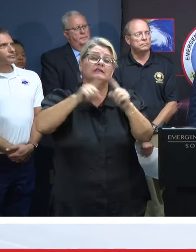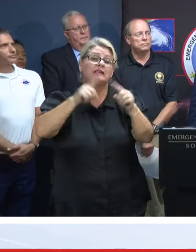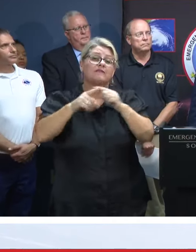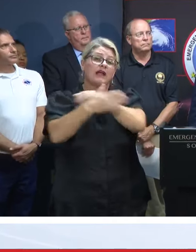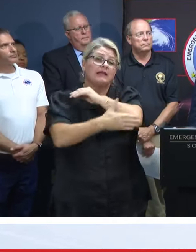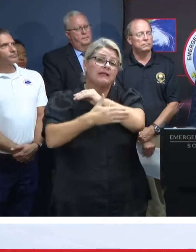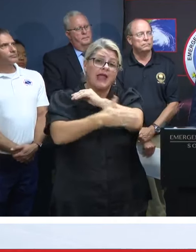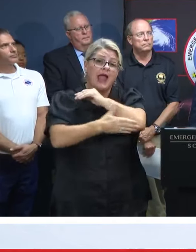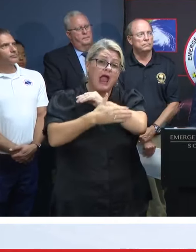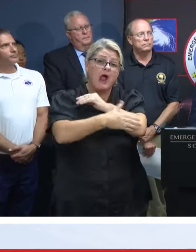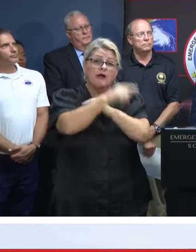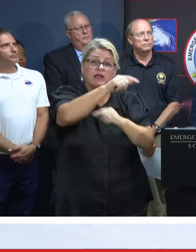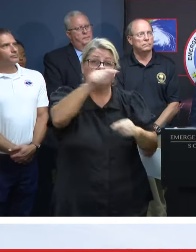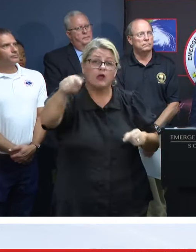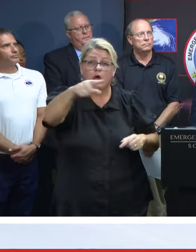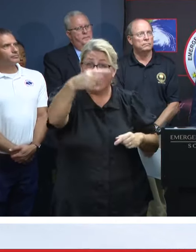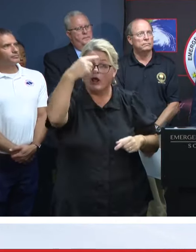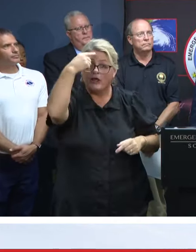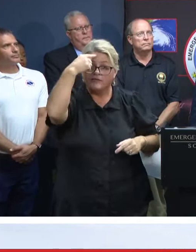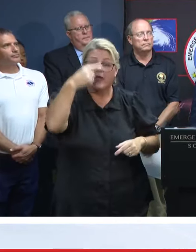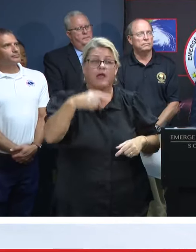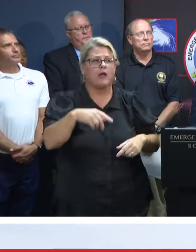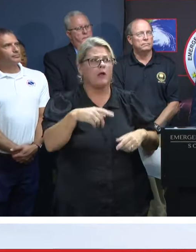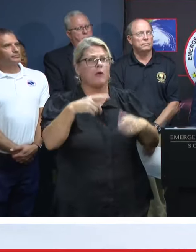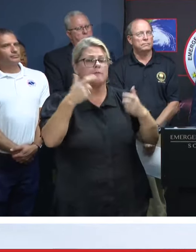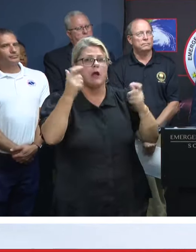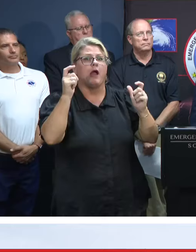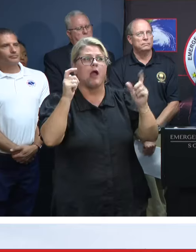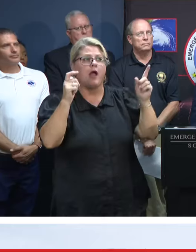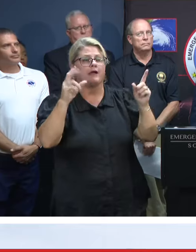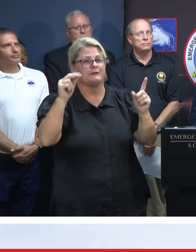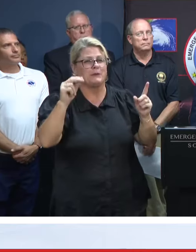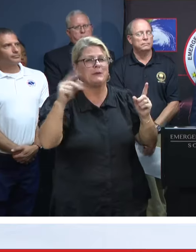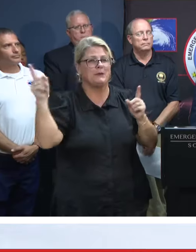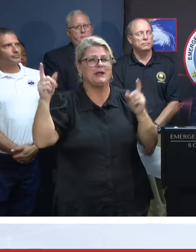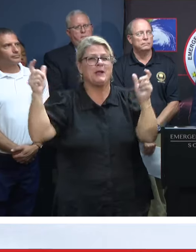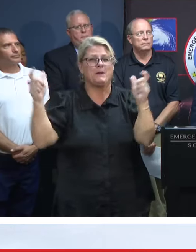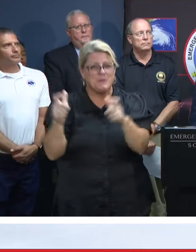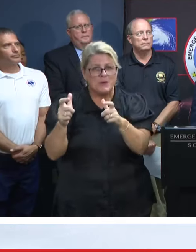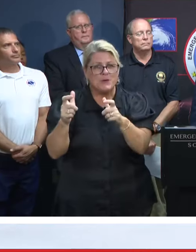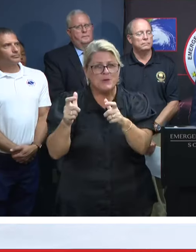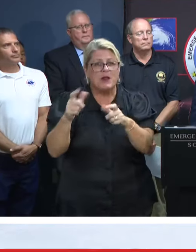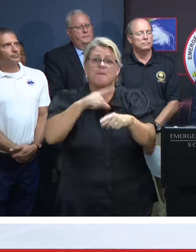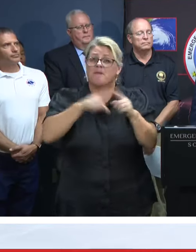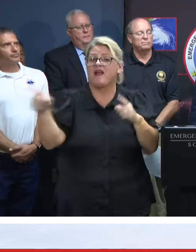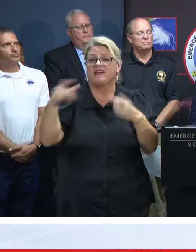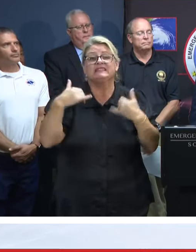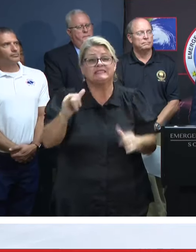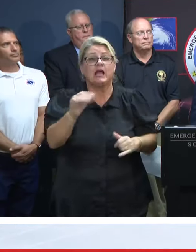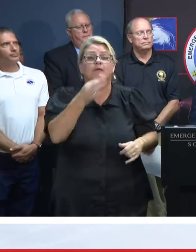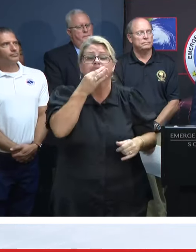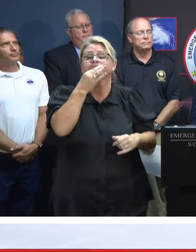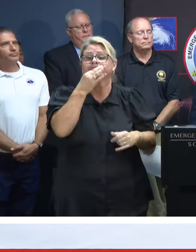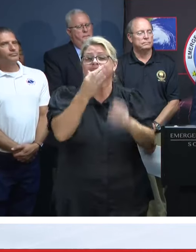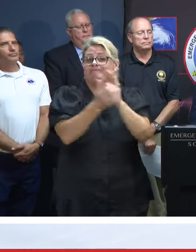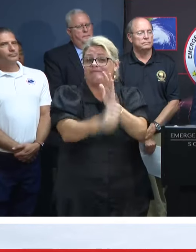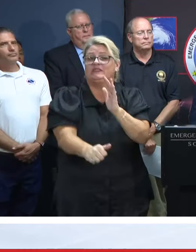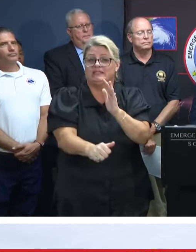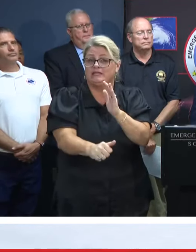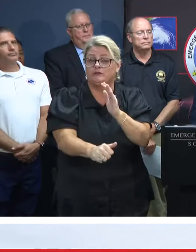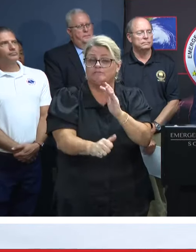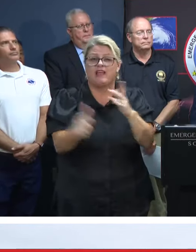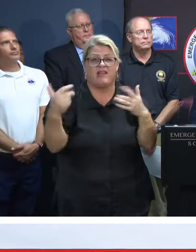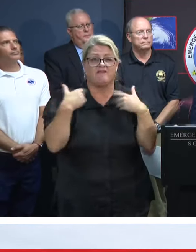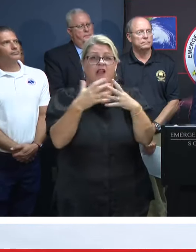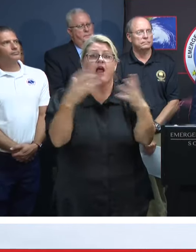you might think you're back in the big room here if it's not quite as big. So a lot of people, very talented, very skilled, with a lot of equipment